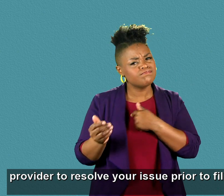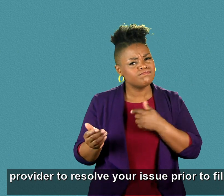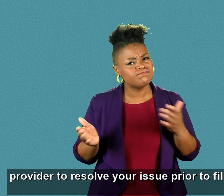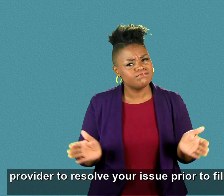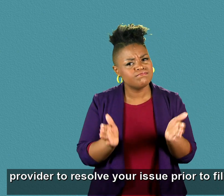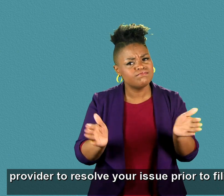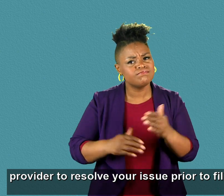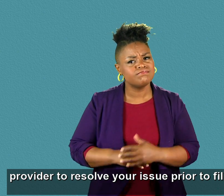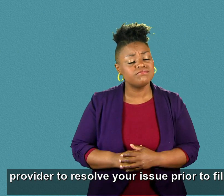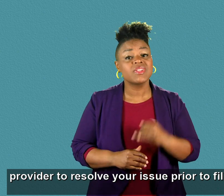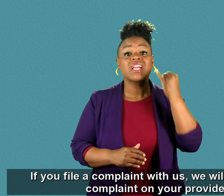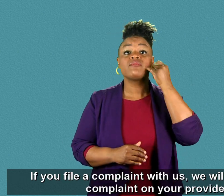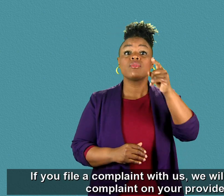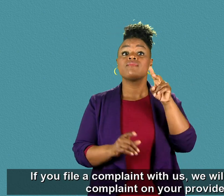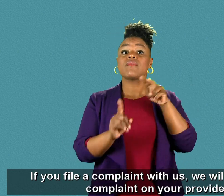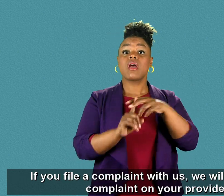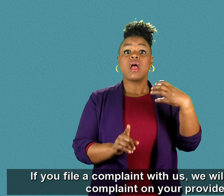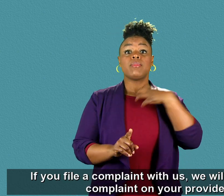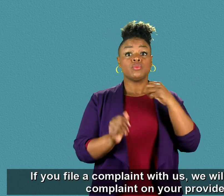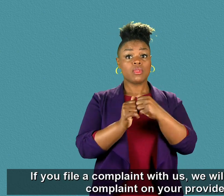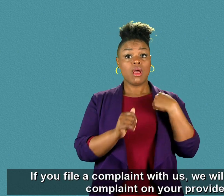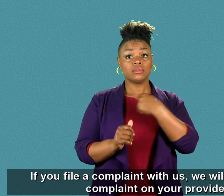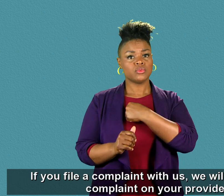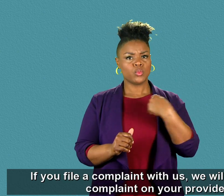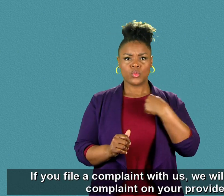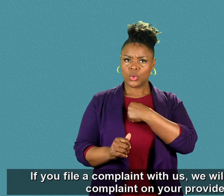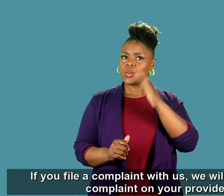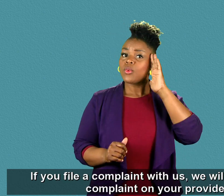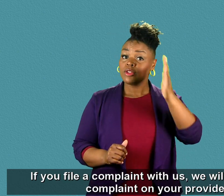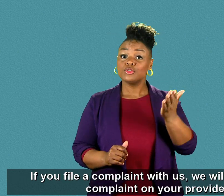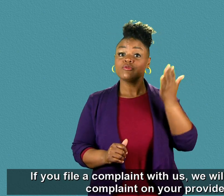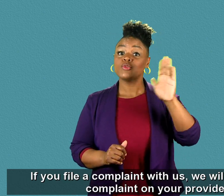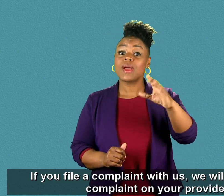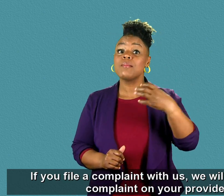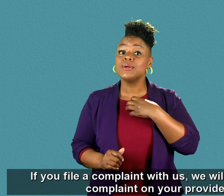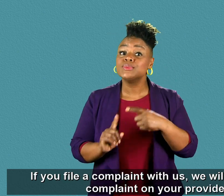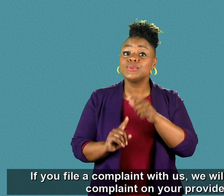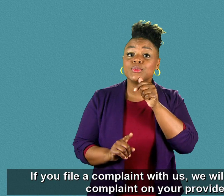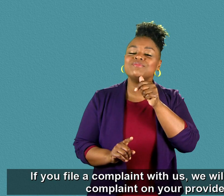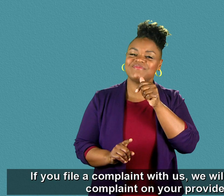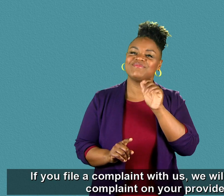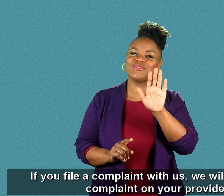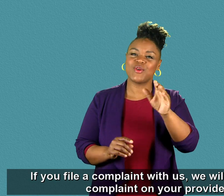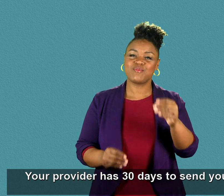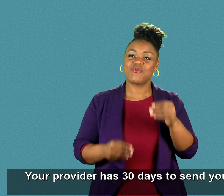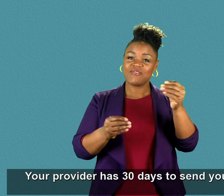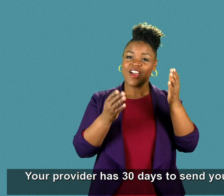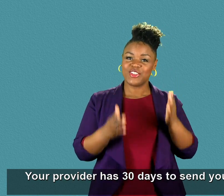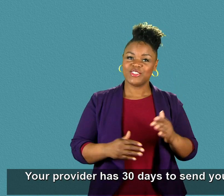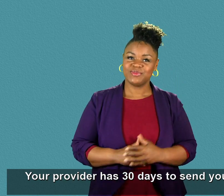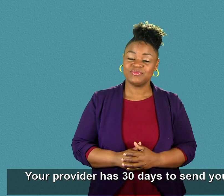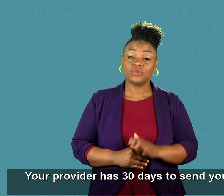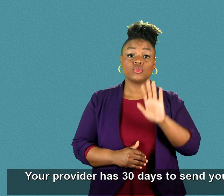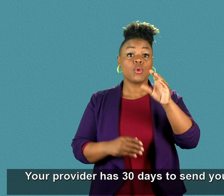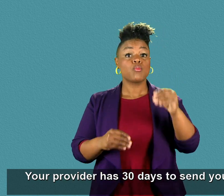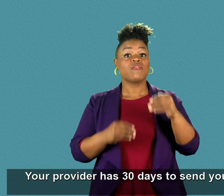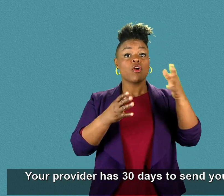to filing a complaint. If you file a complaint with us, we will serve your complaint on your provider. Your provider has 30 days